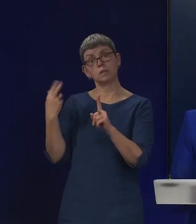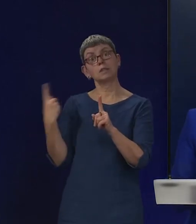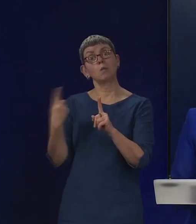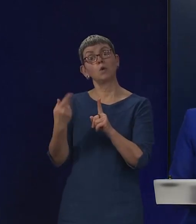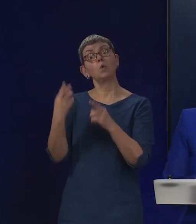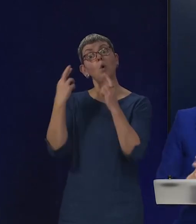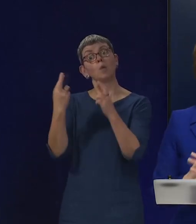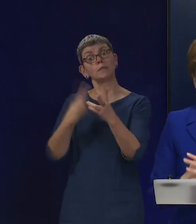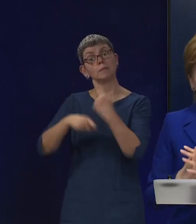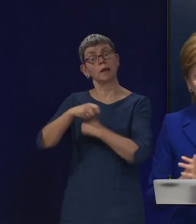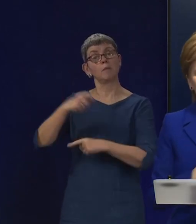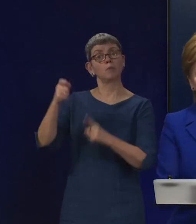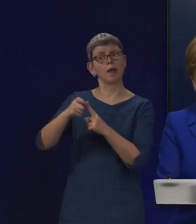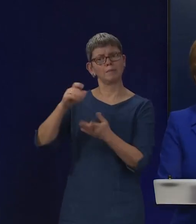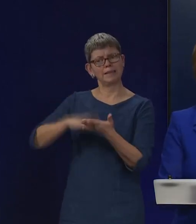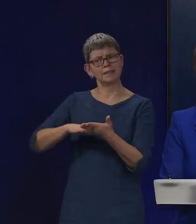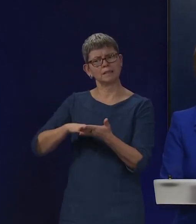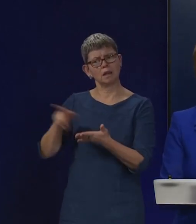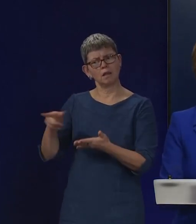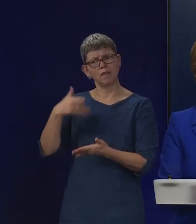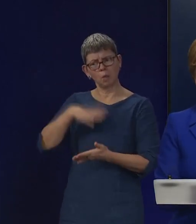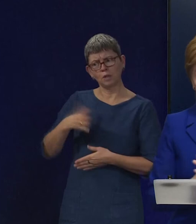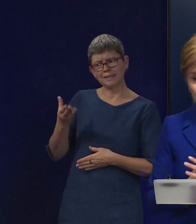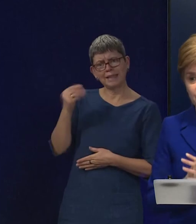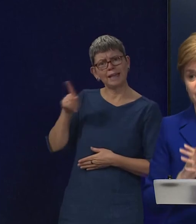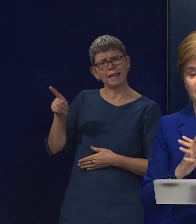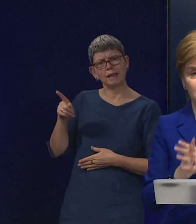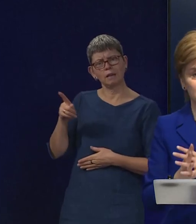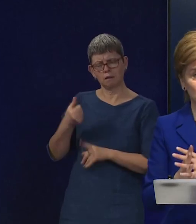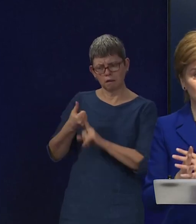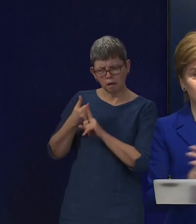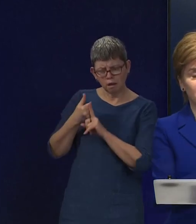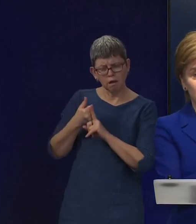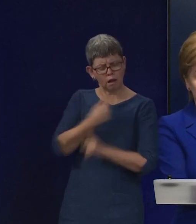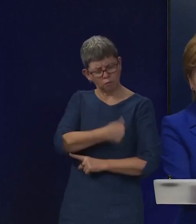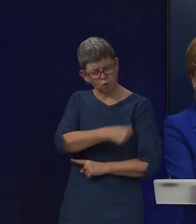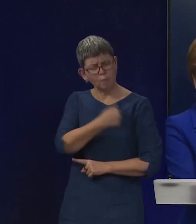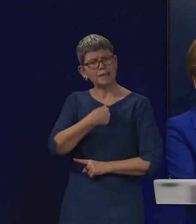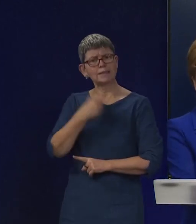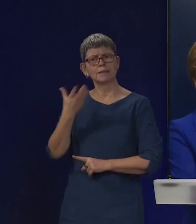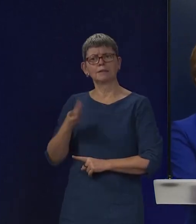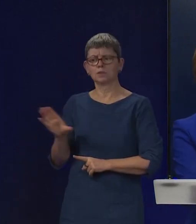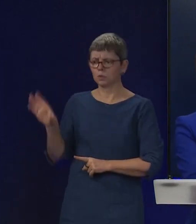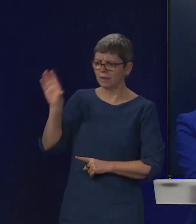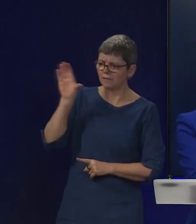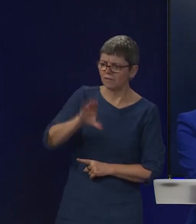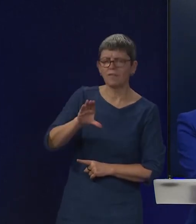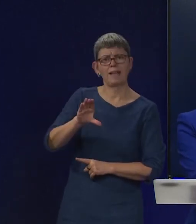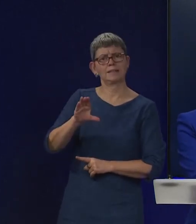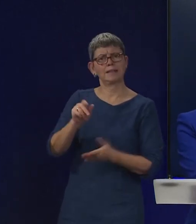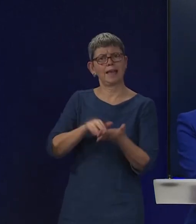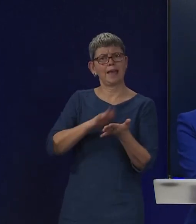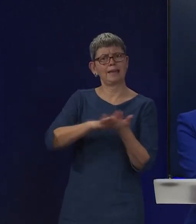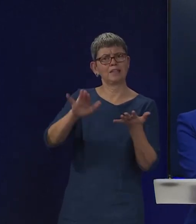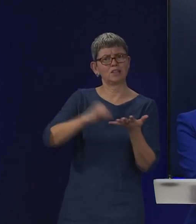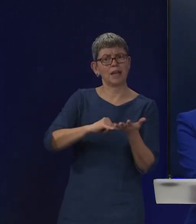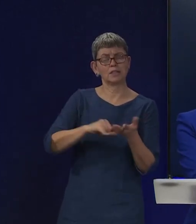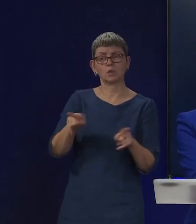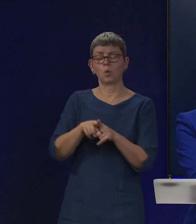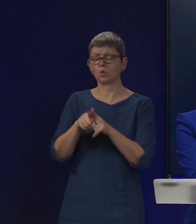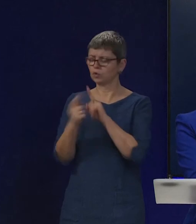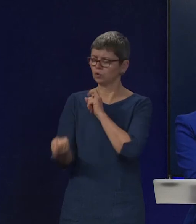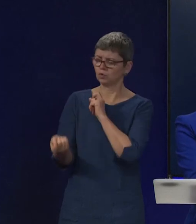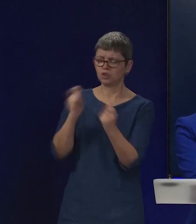couple of years, is a commitment to invest more in the health service, would be a commitment to reverse Brexit so that some of the recruitment challenges that are being